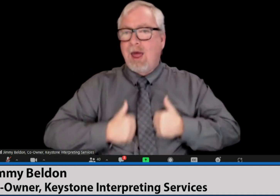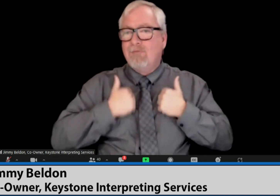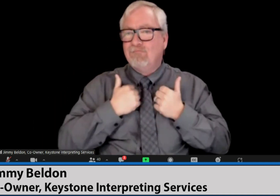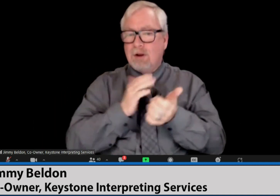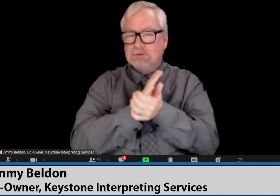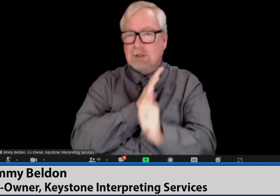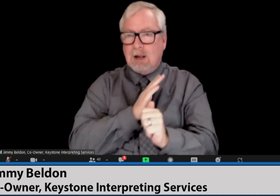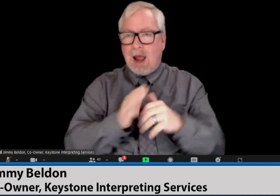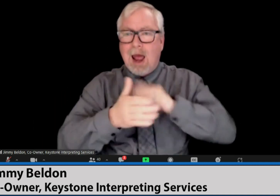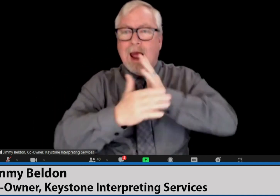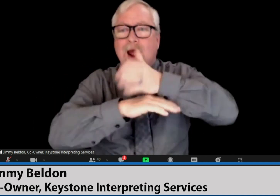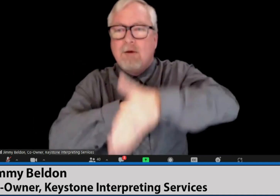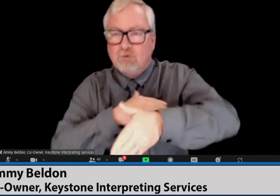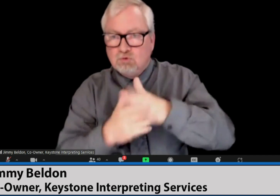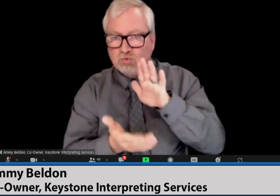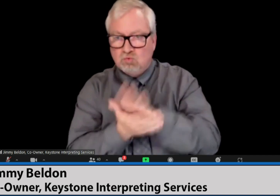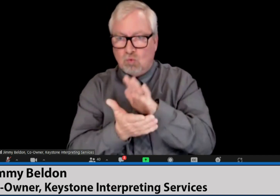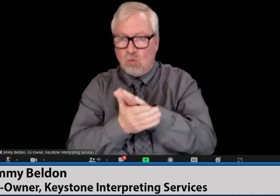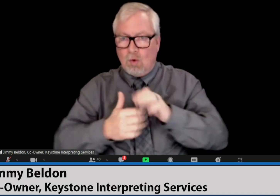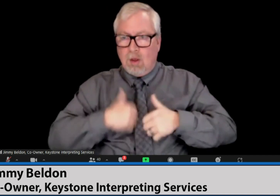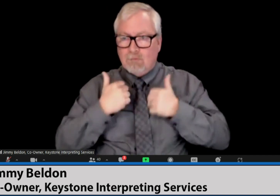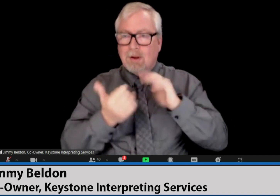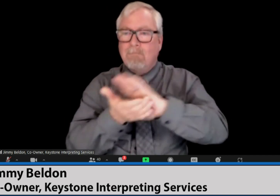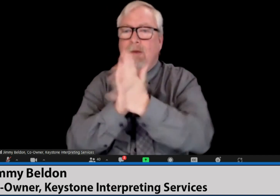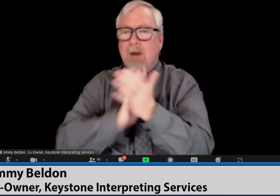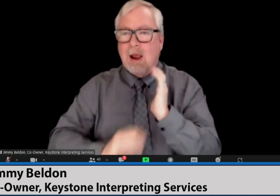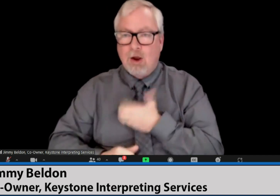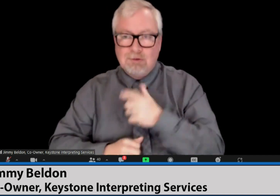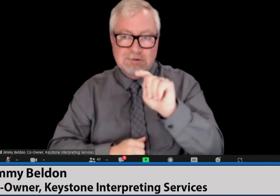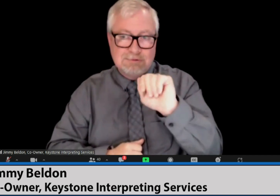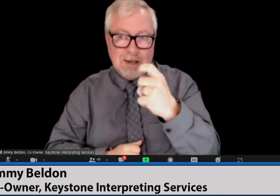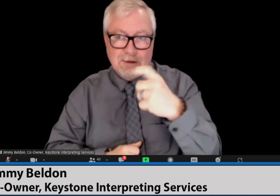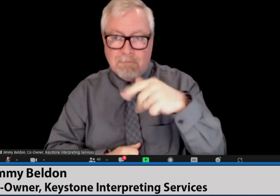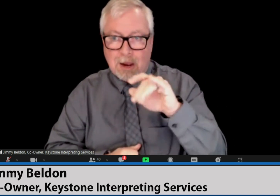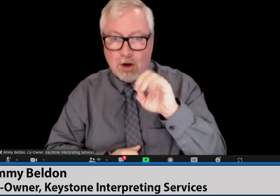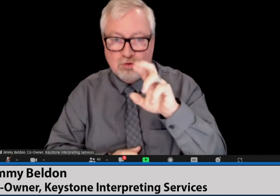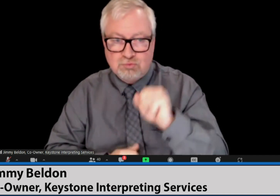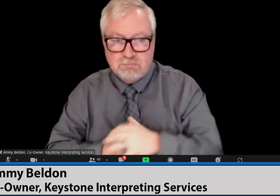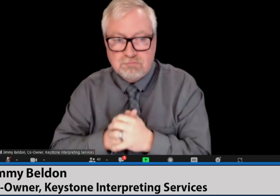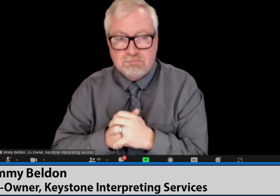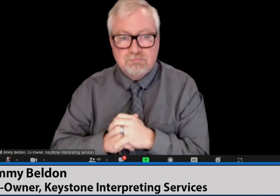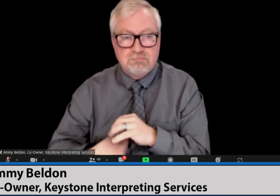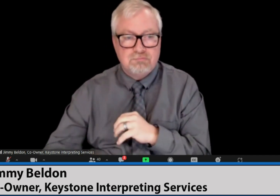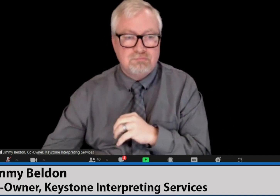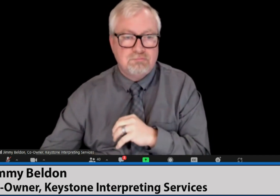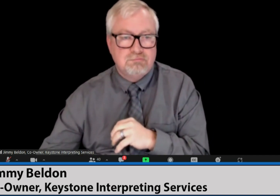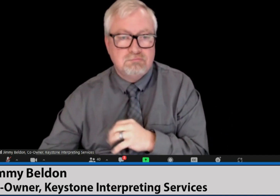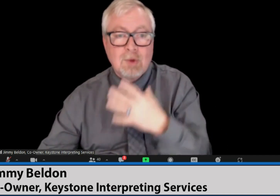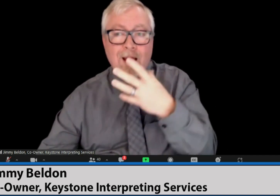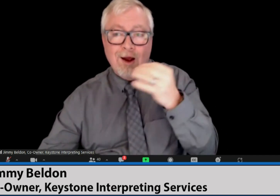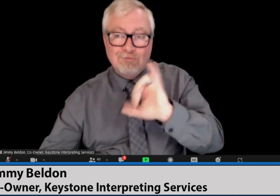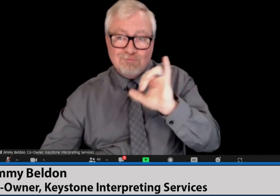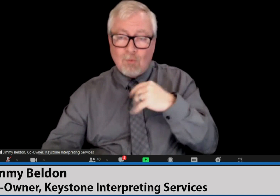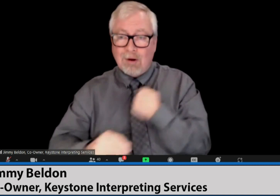those communication skills and be much more effective in life skills to become our future taxpayers.